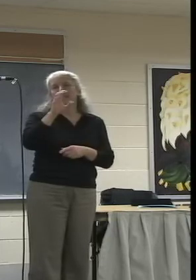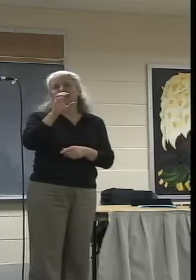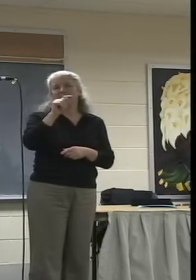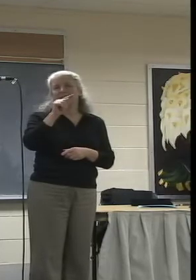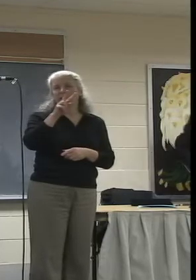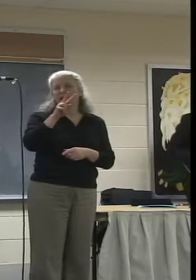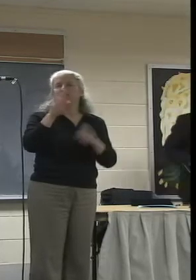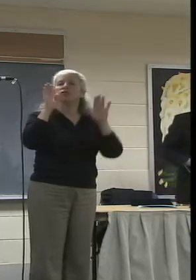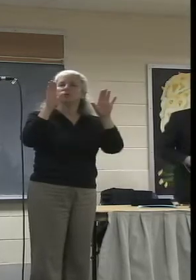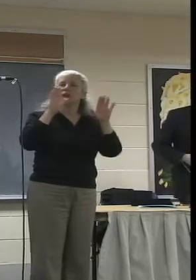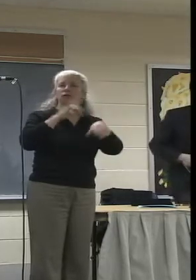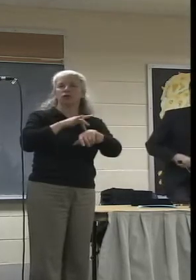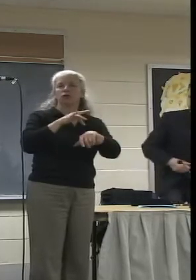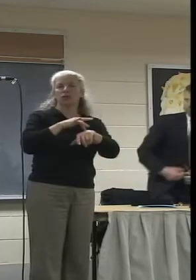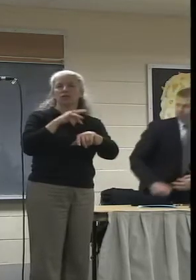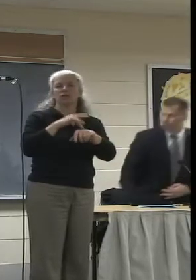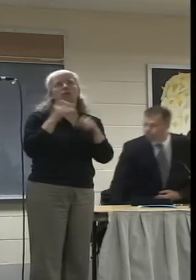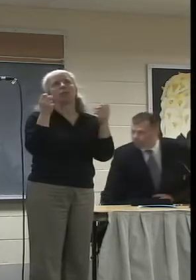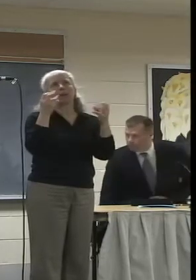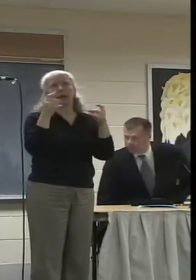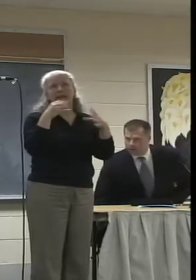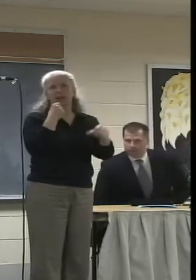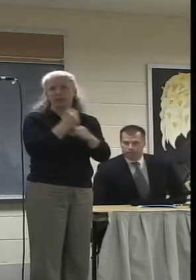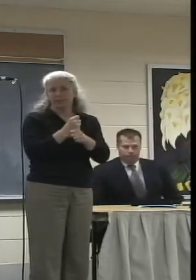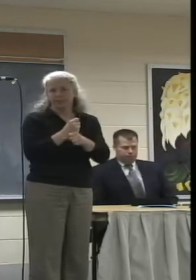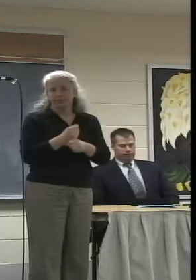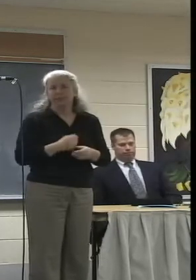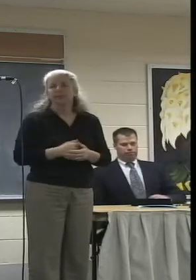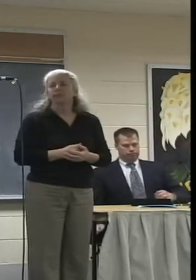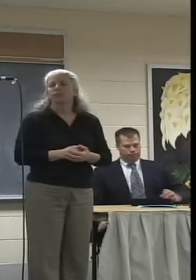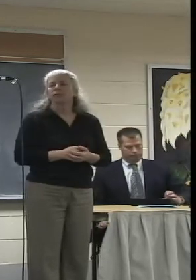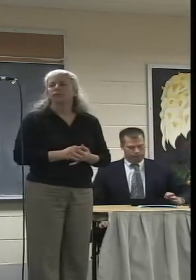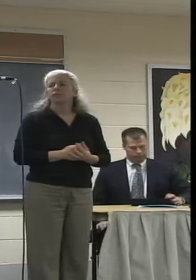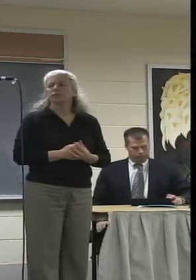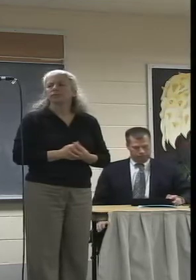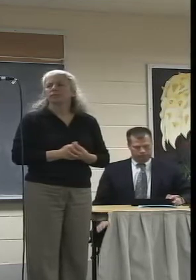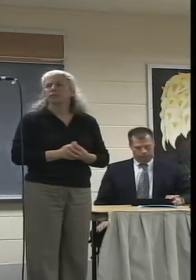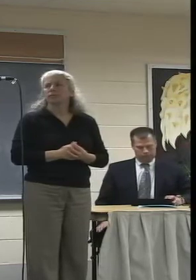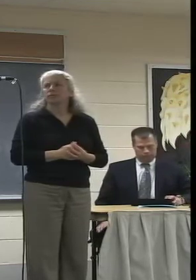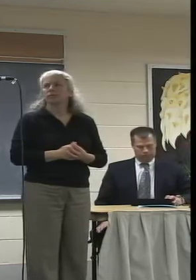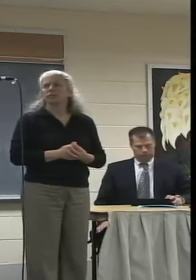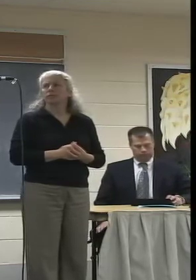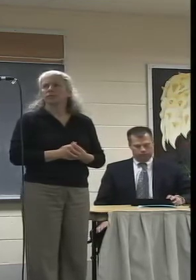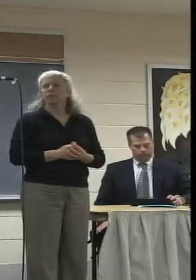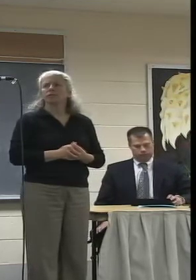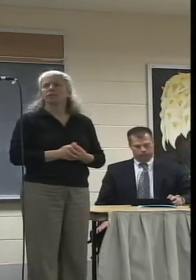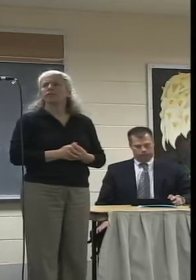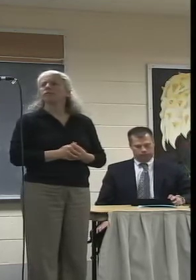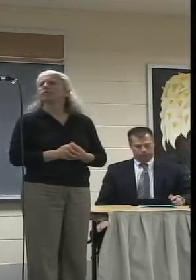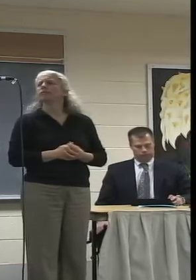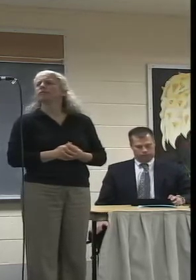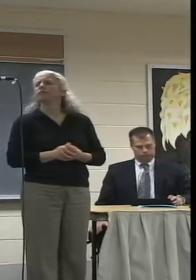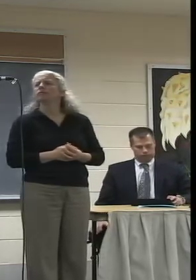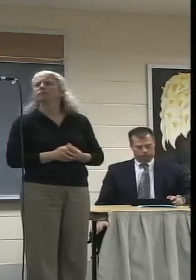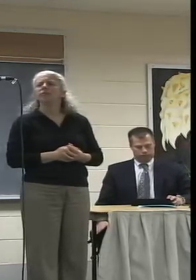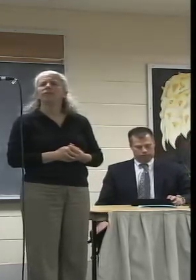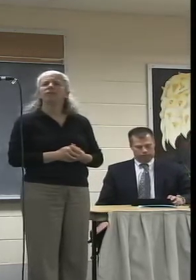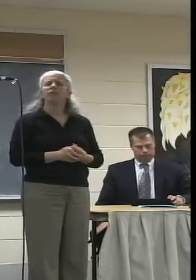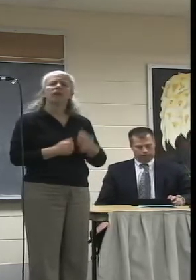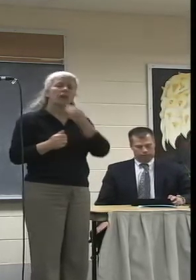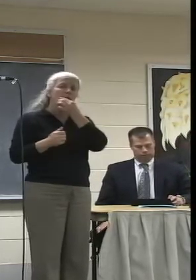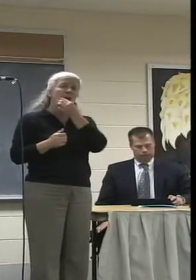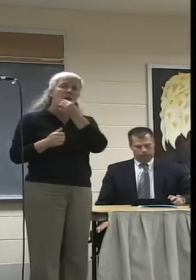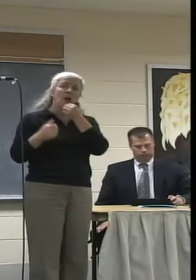that it is for a great many years. I remember NCTV showed up the year after I